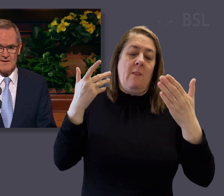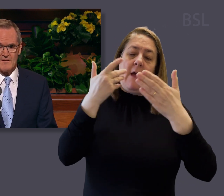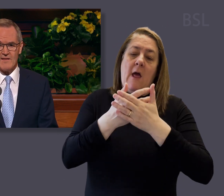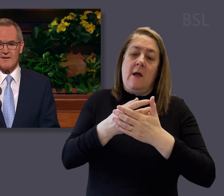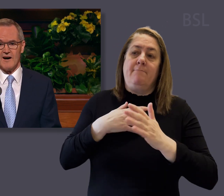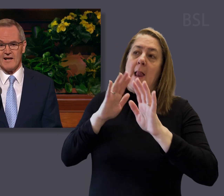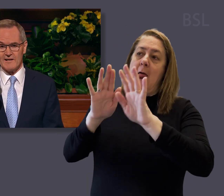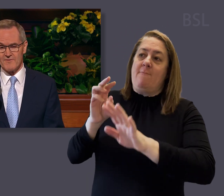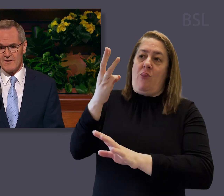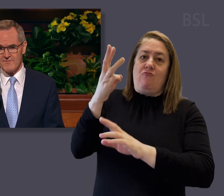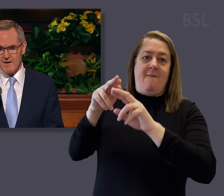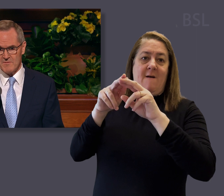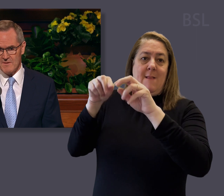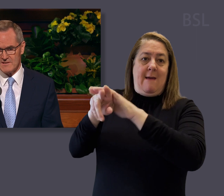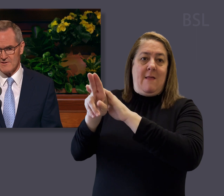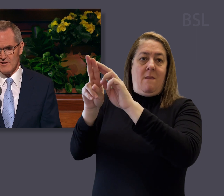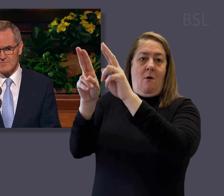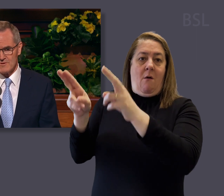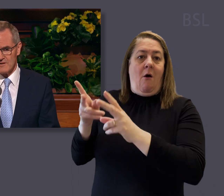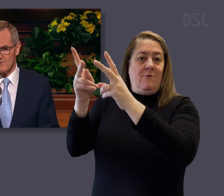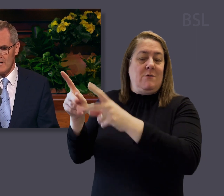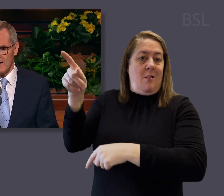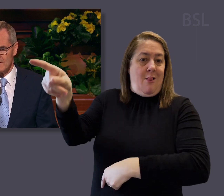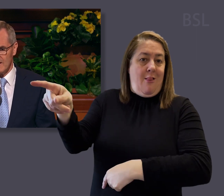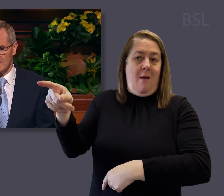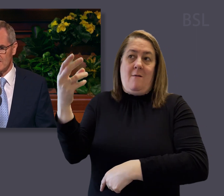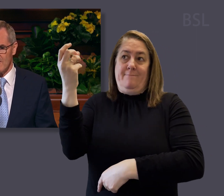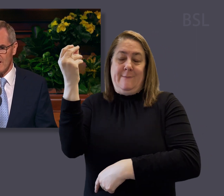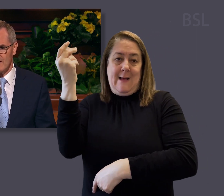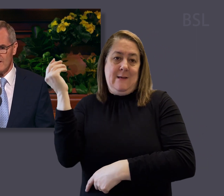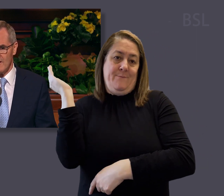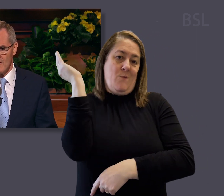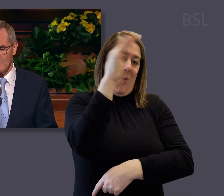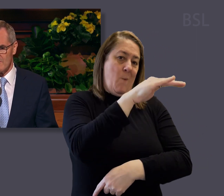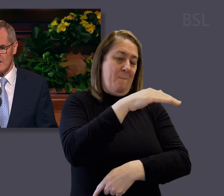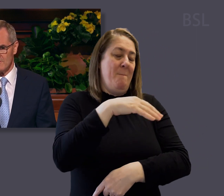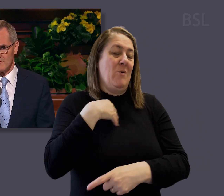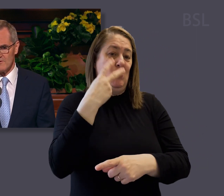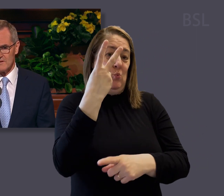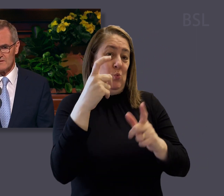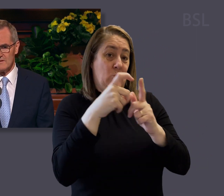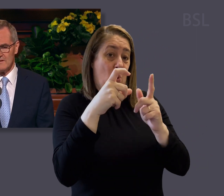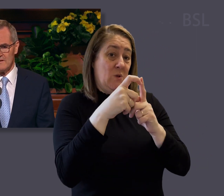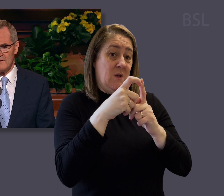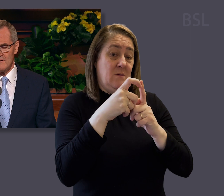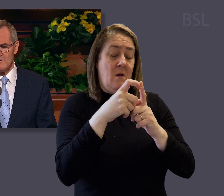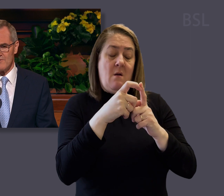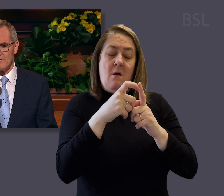That night, I left three family members in the hospital and took a hushed taxi ride home with my two daughters. Through